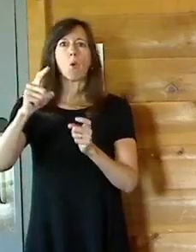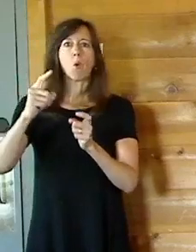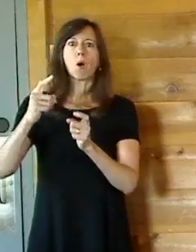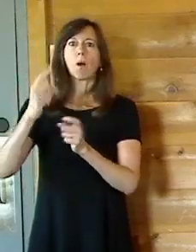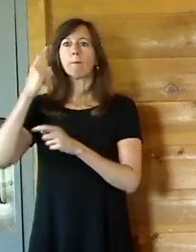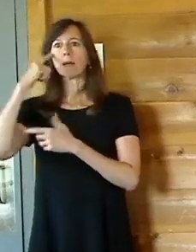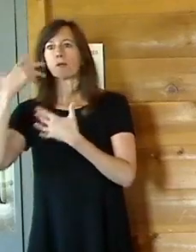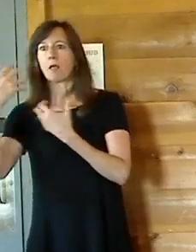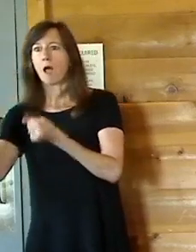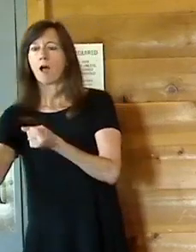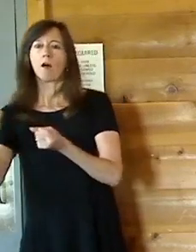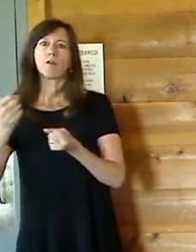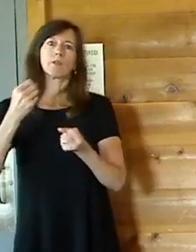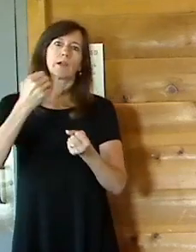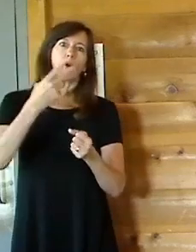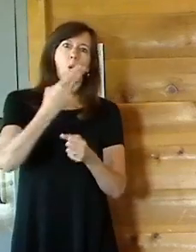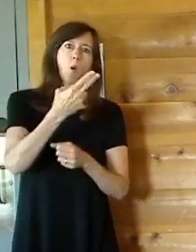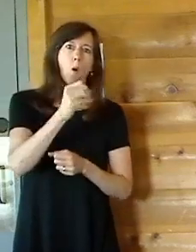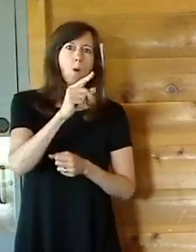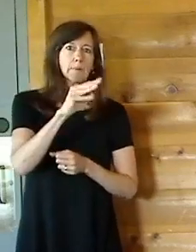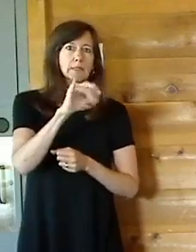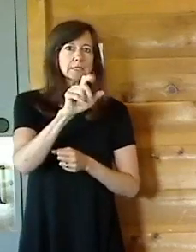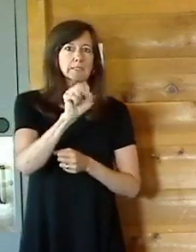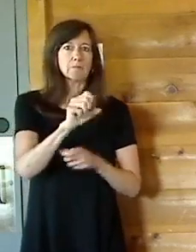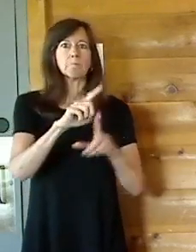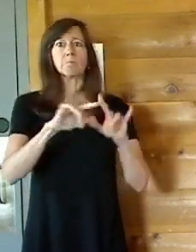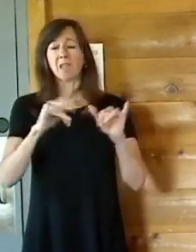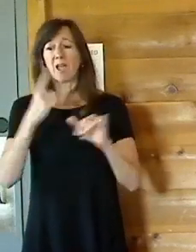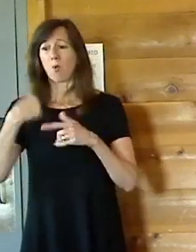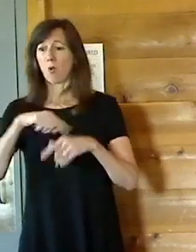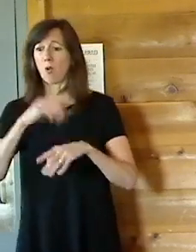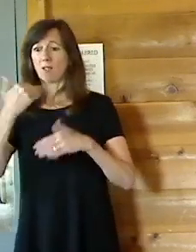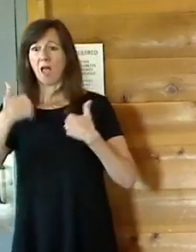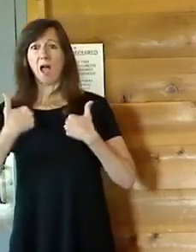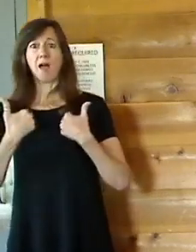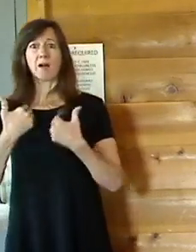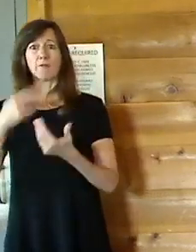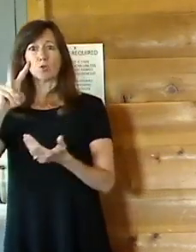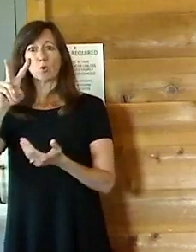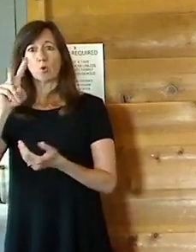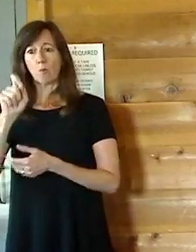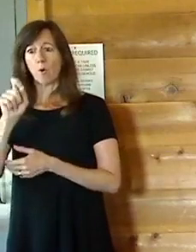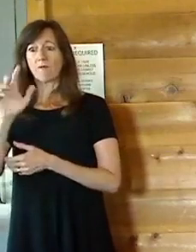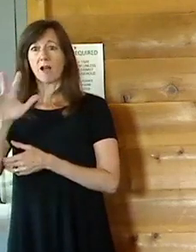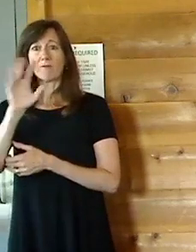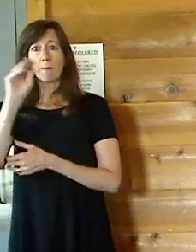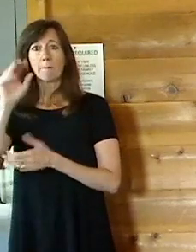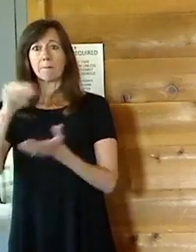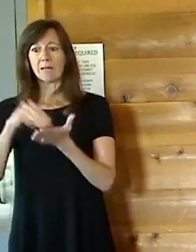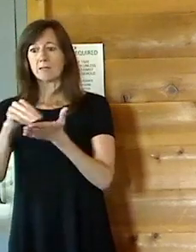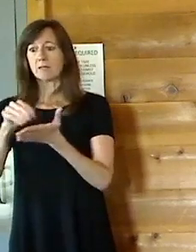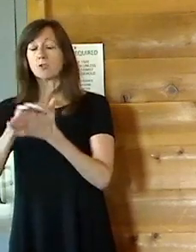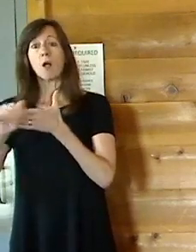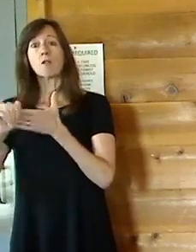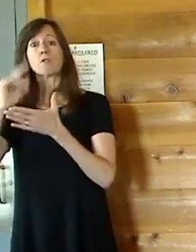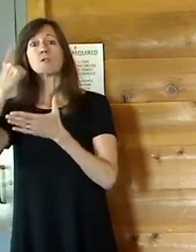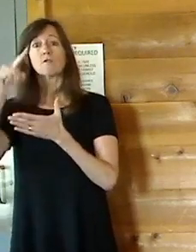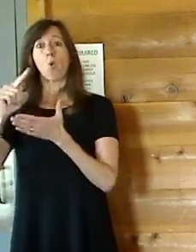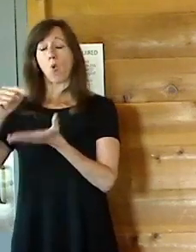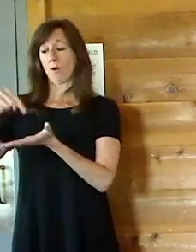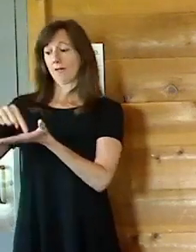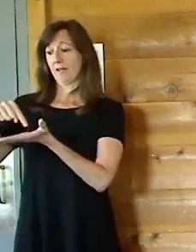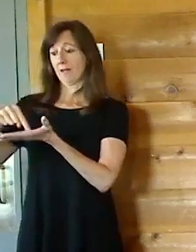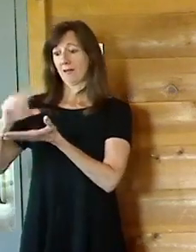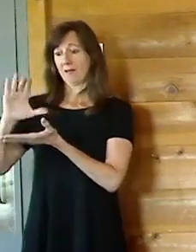avoid scheduled $2.5 million of debt costs, which now becomes open cash flow, if you will, for county